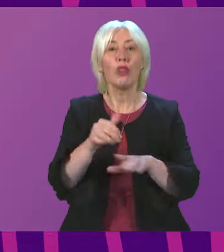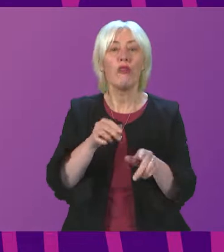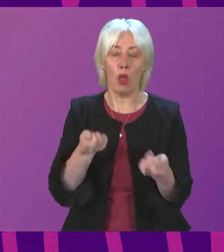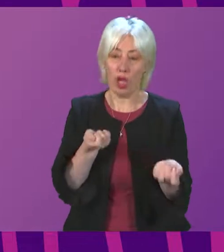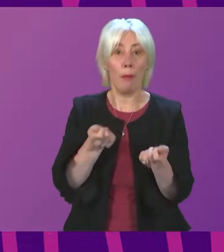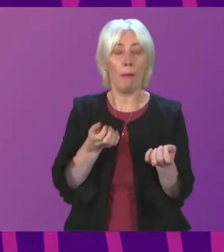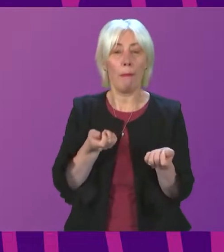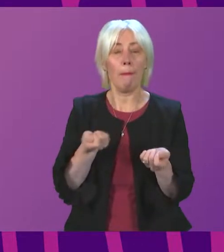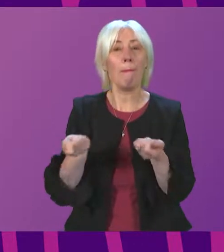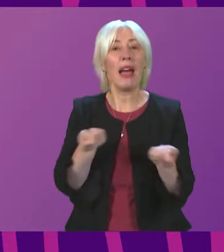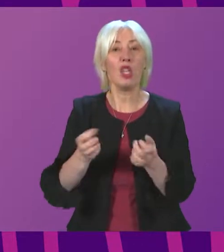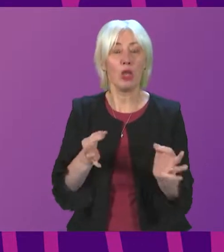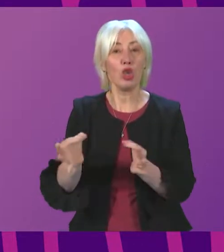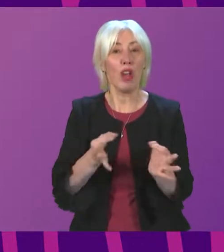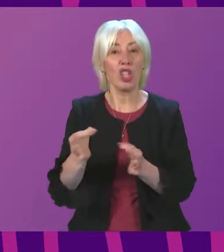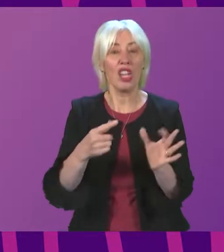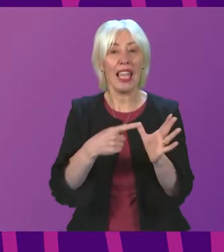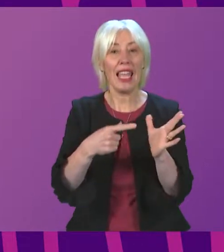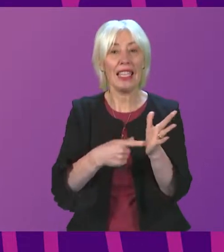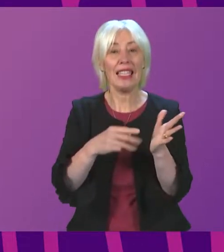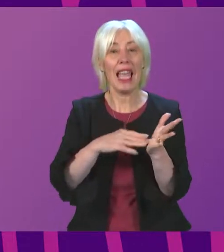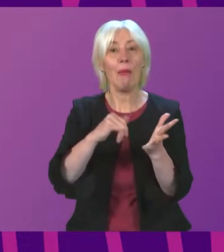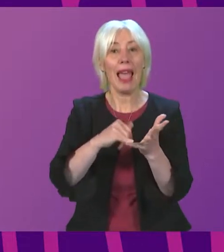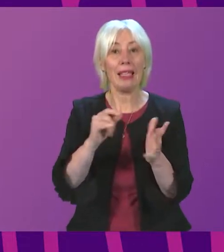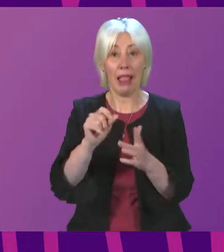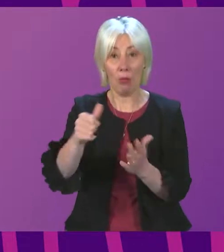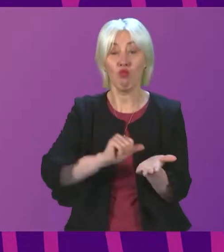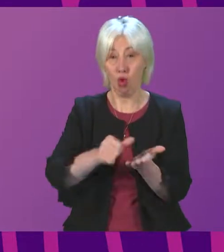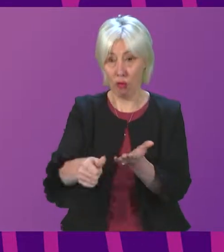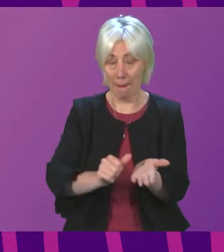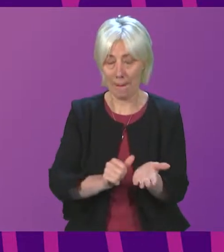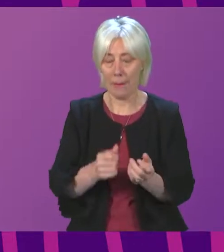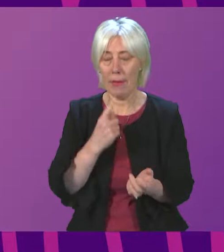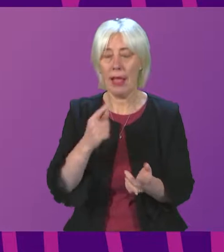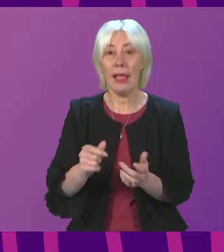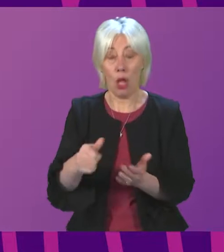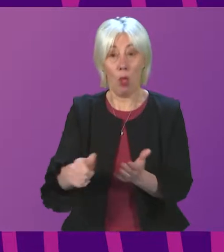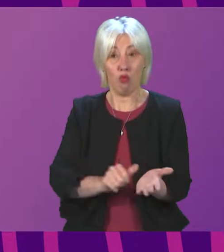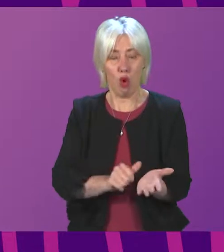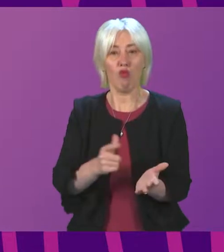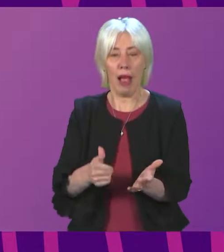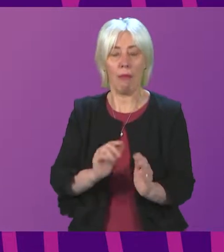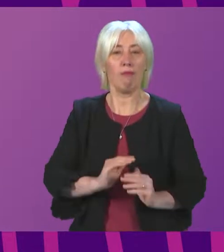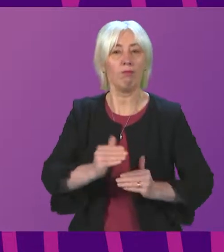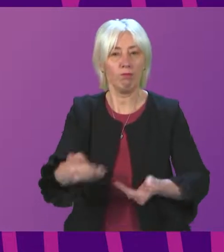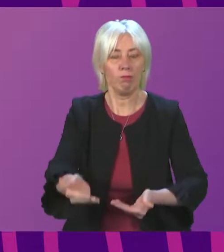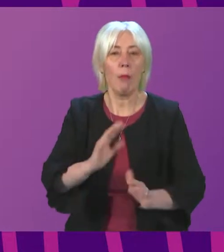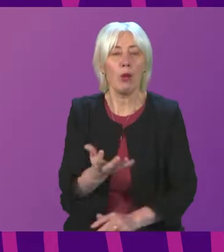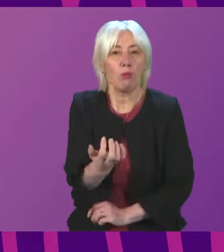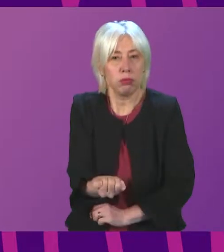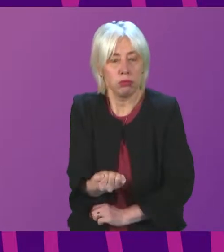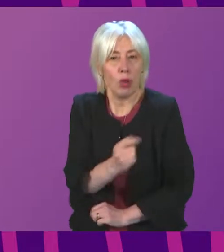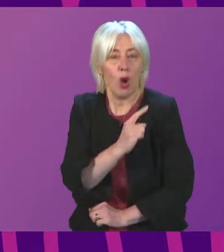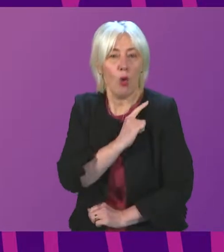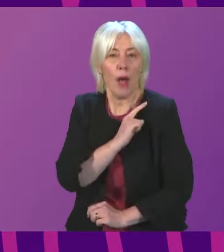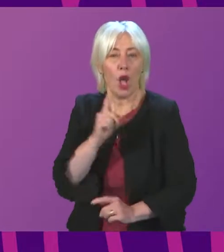management strategy, ATMS, programme. It noted that programme delivery activities were largely paused to enable further